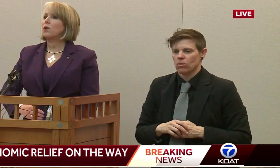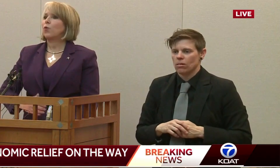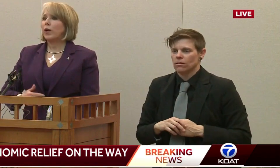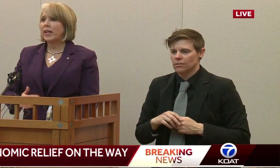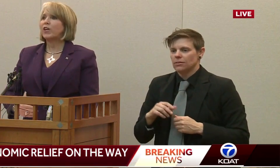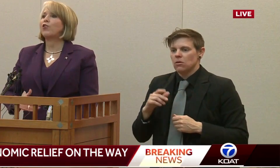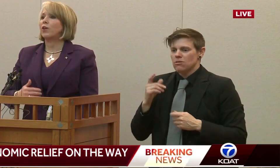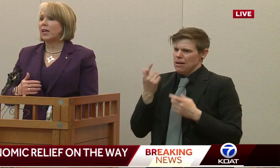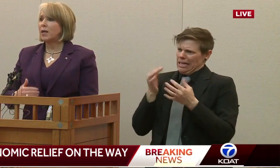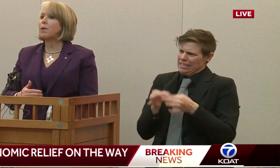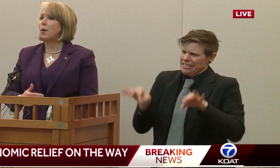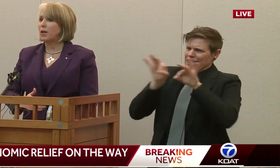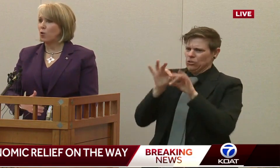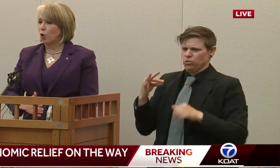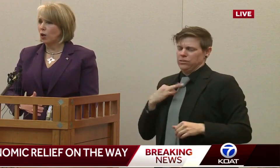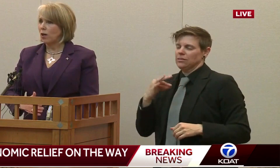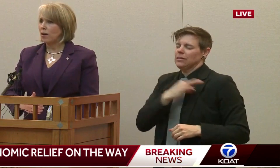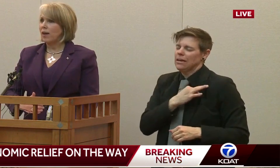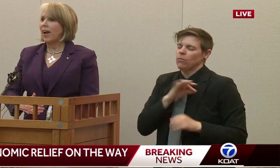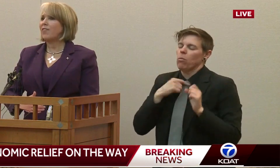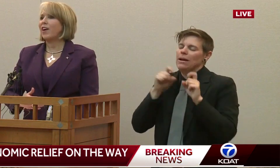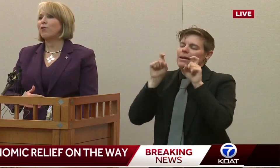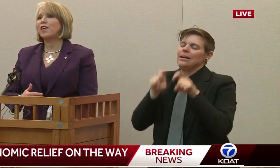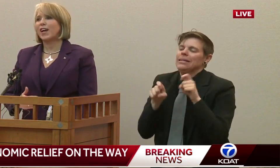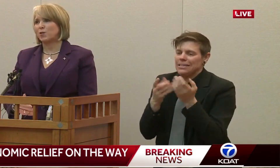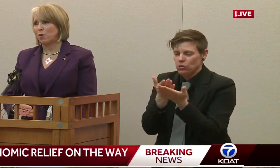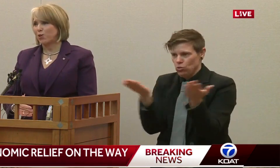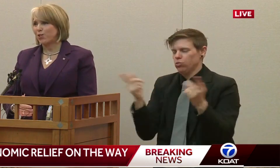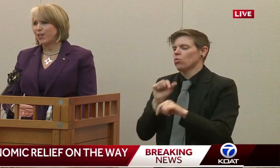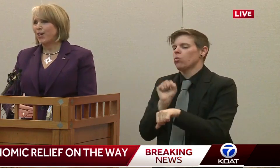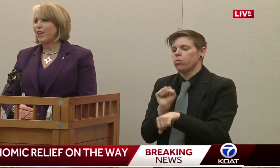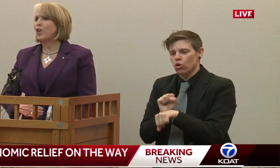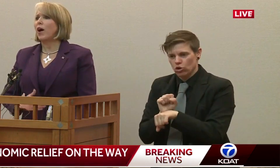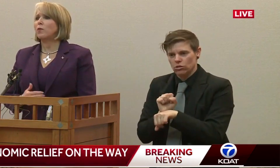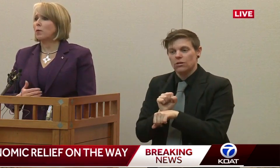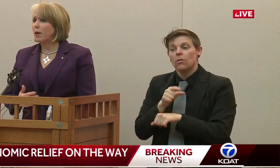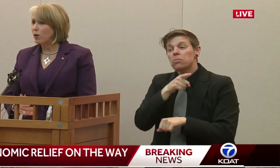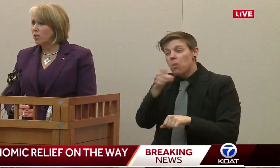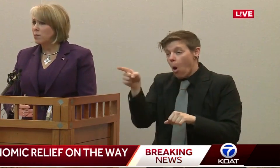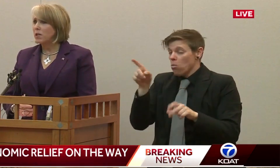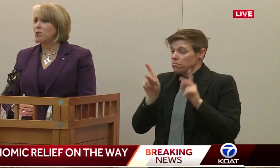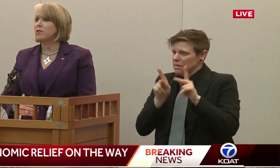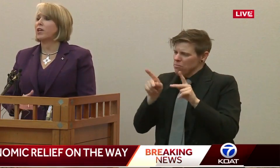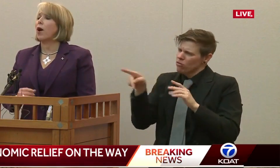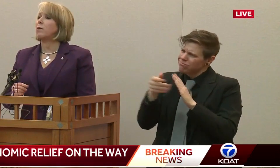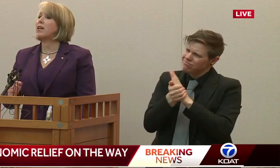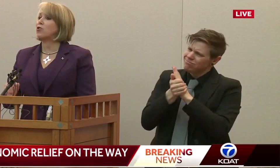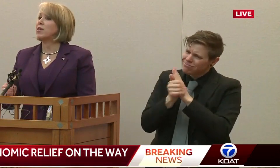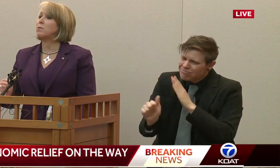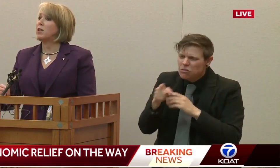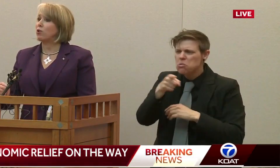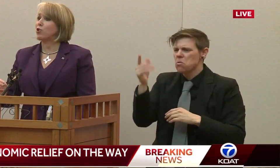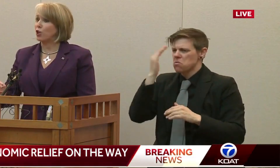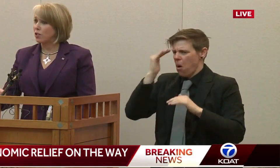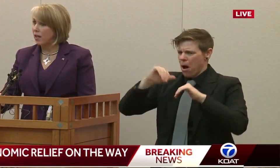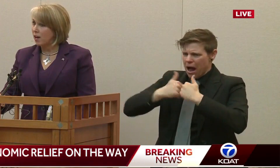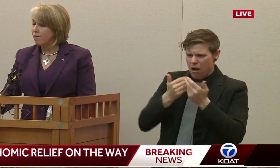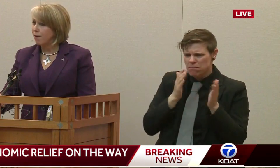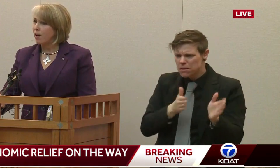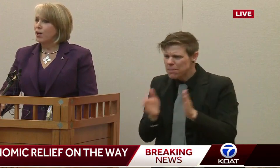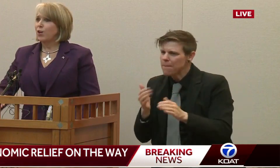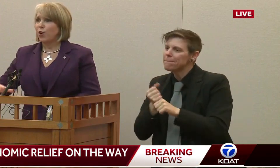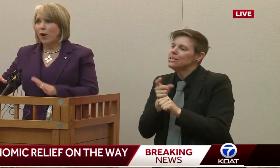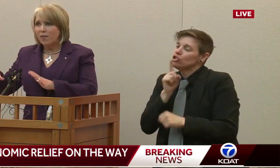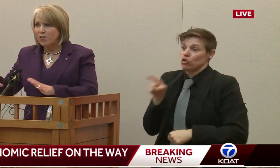we need you to keep coming to work. And they're the experts. They know how to prepare these meals. They know how to make sure these meals are